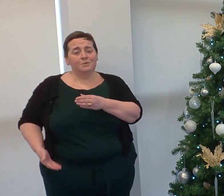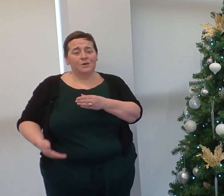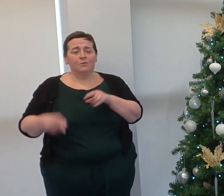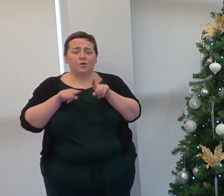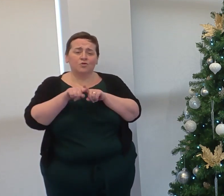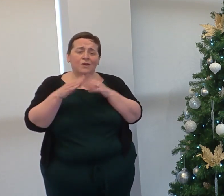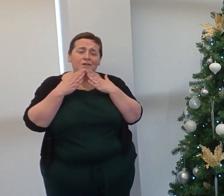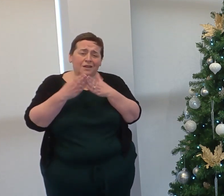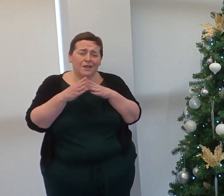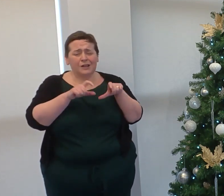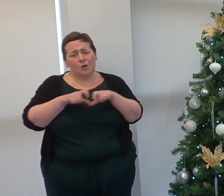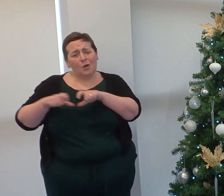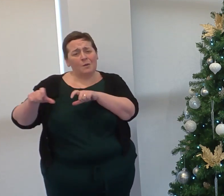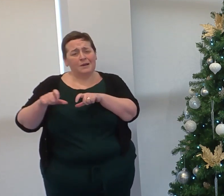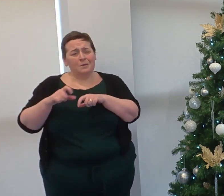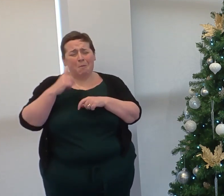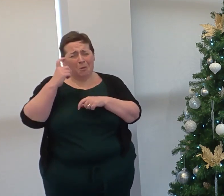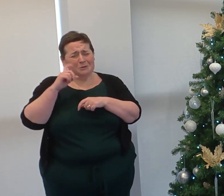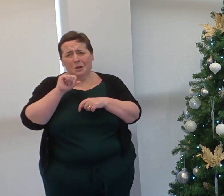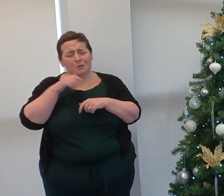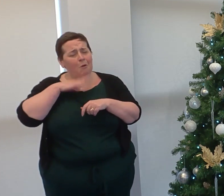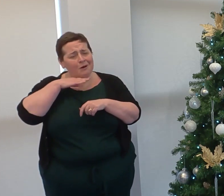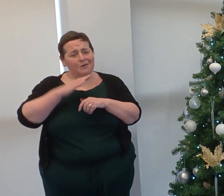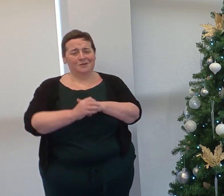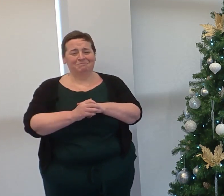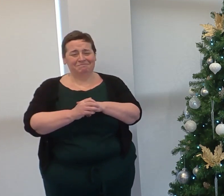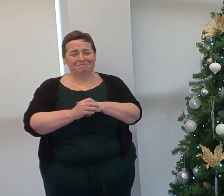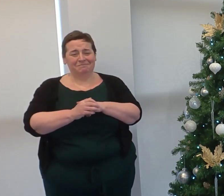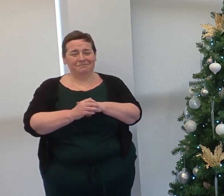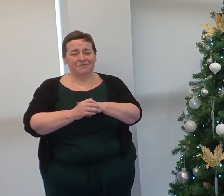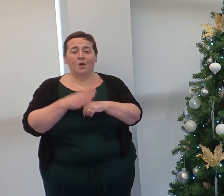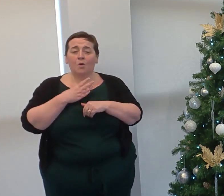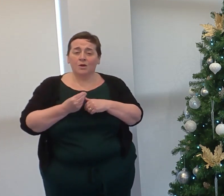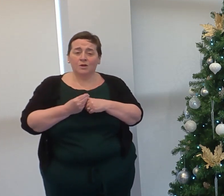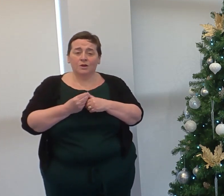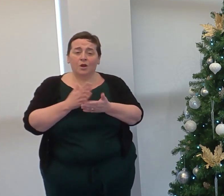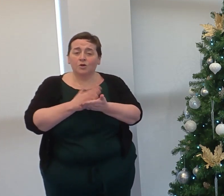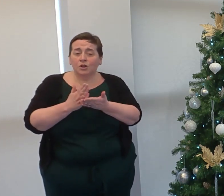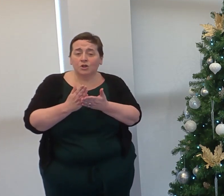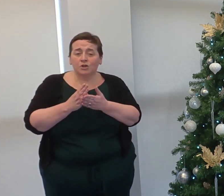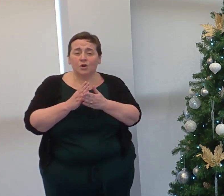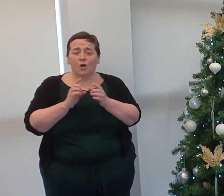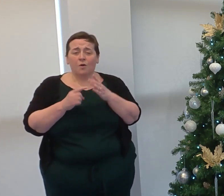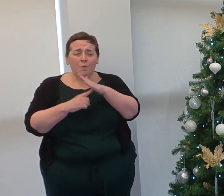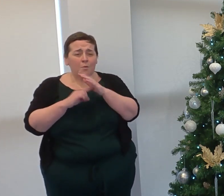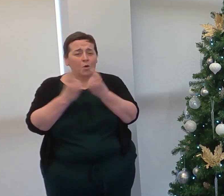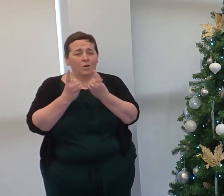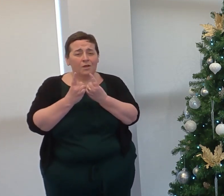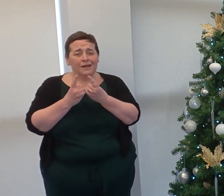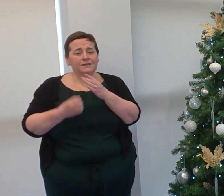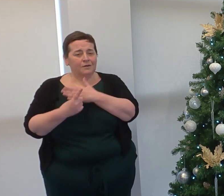to thank you along the way, but probably not enough. I want now to share a few highlights from across the faculty.